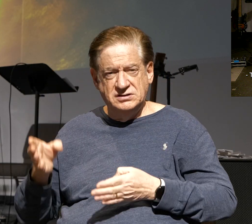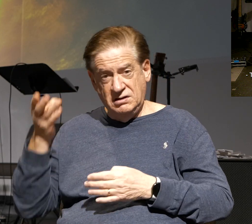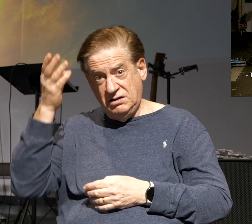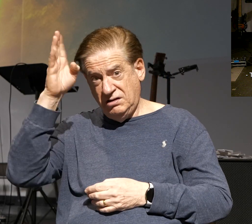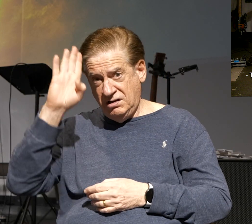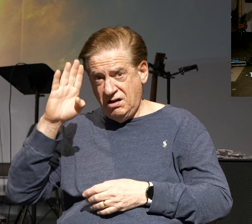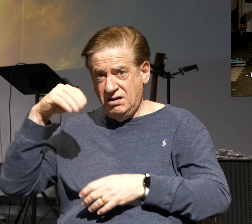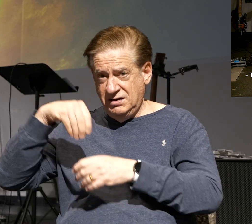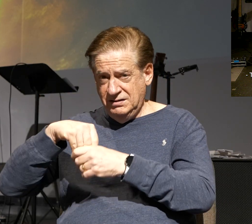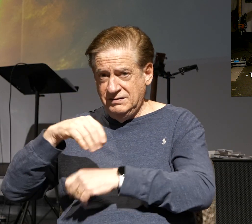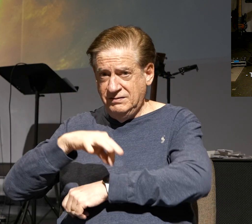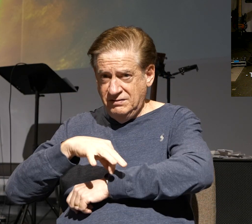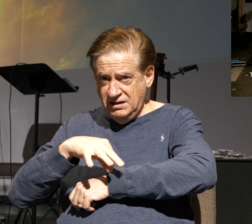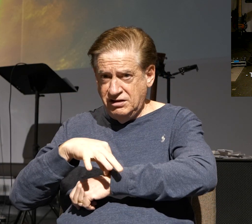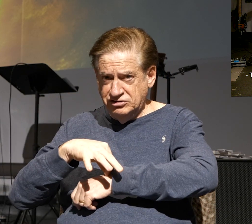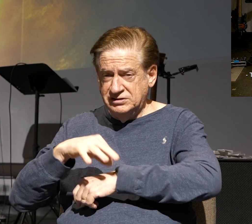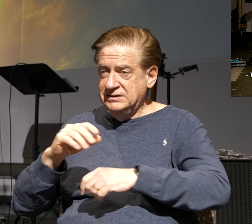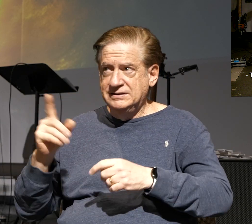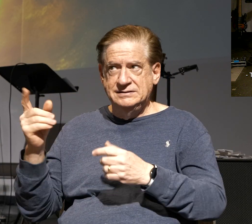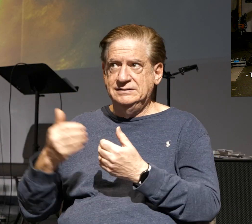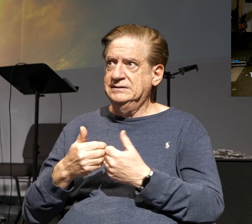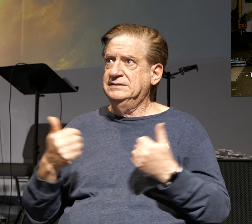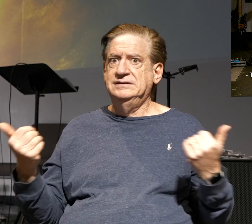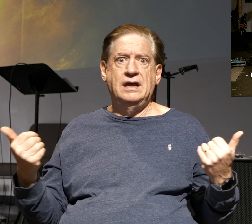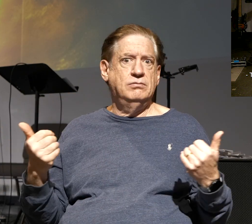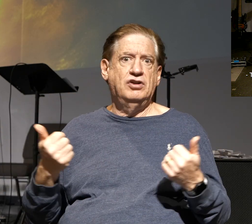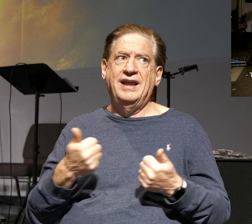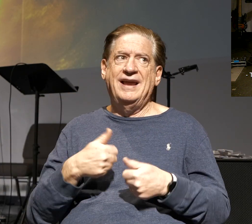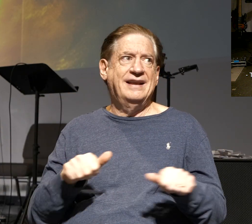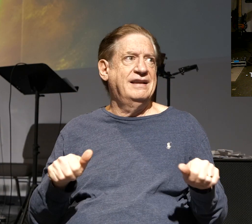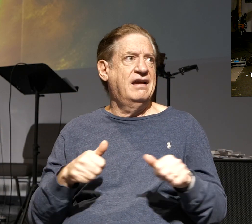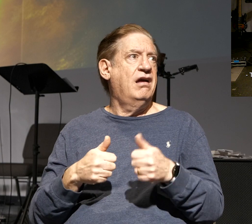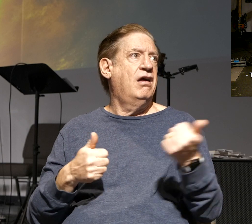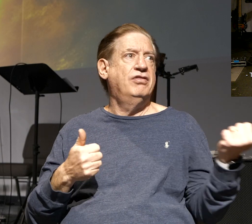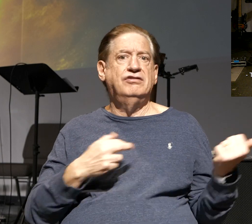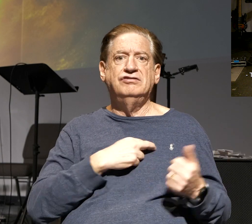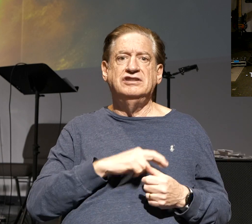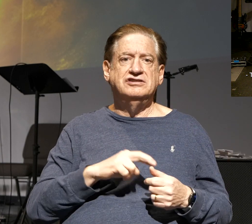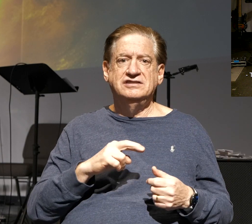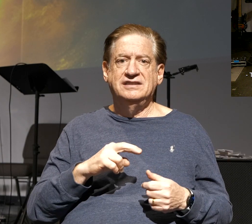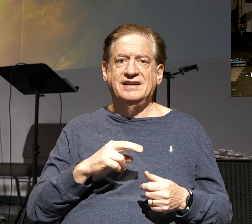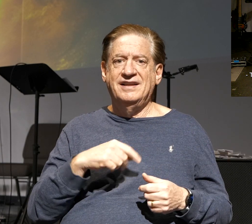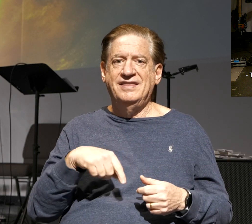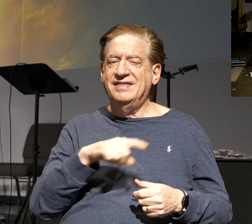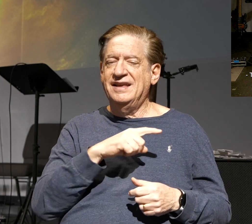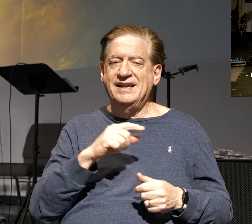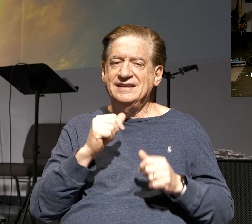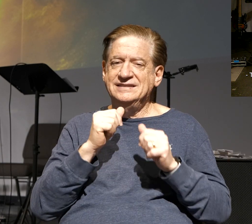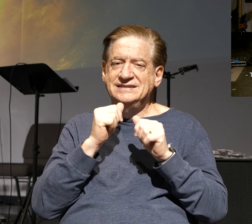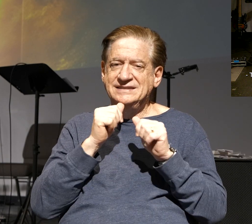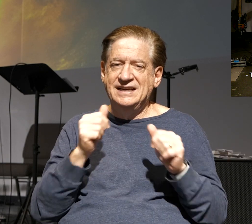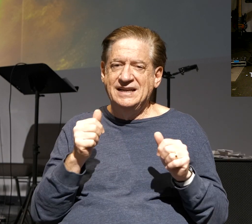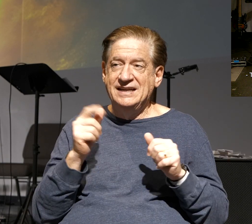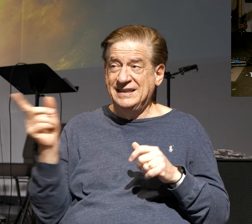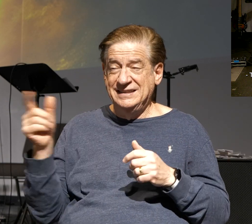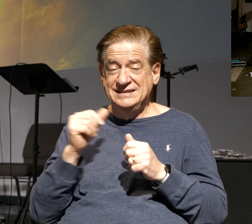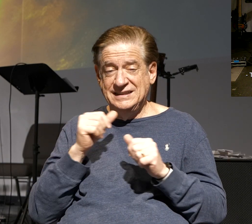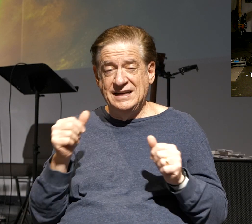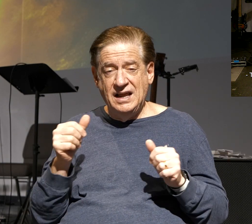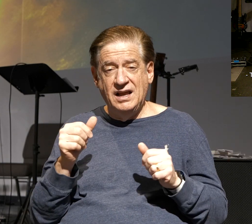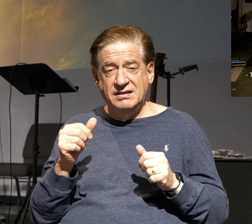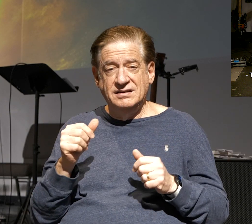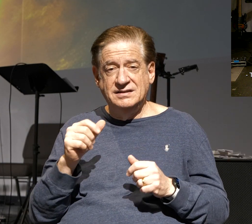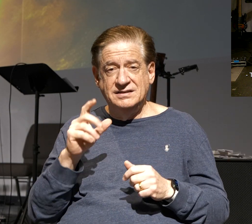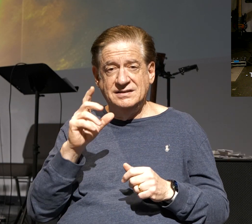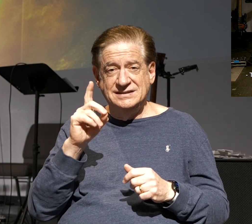is what separates Christianity from every major cult and religion of our world today. They denied the deity of Christ. So God came from heaven